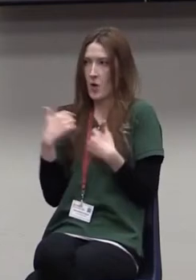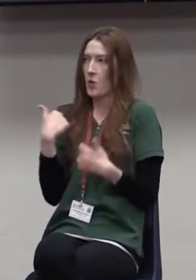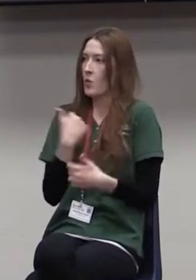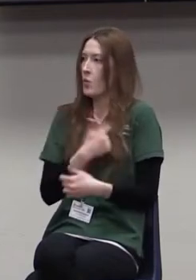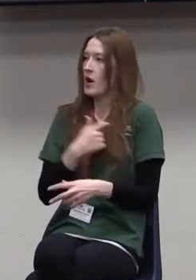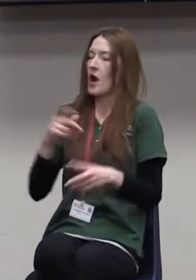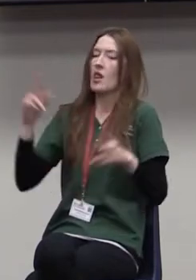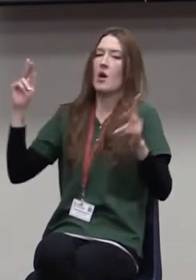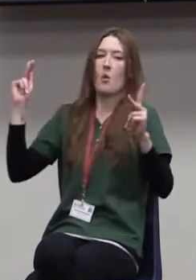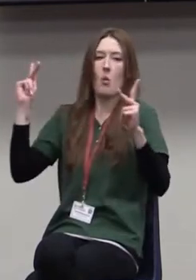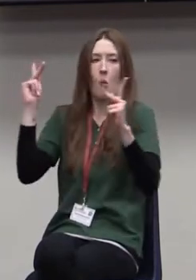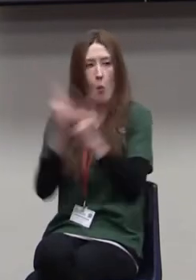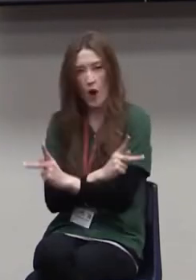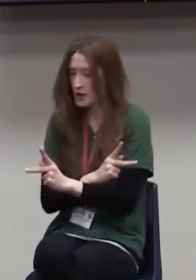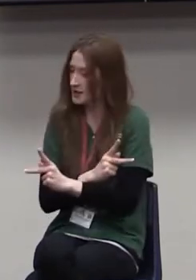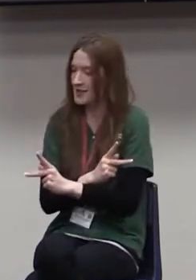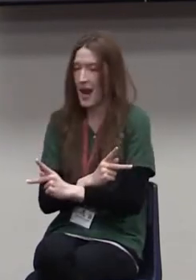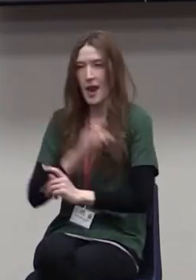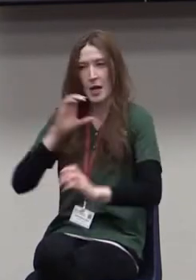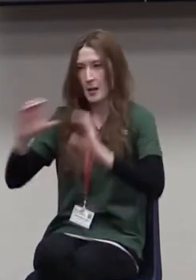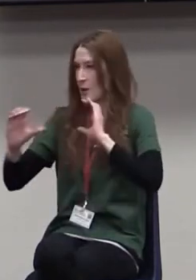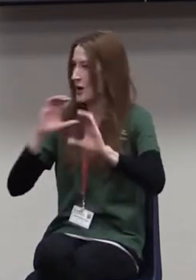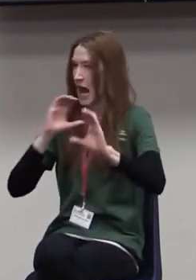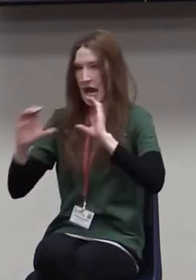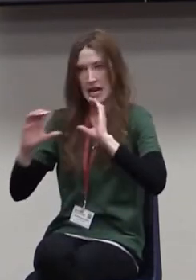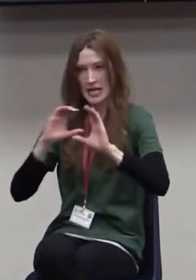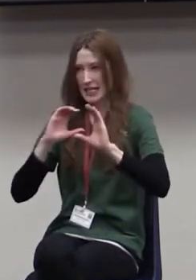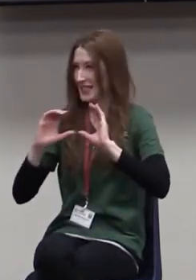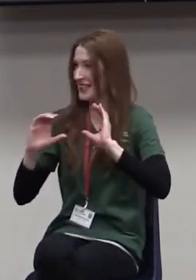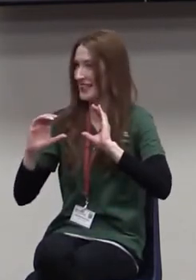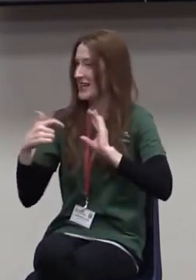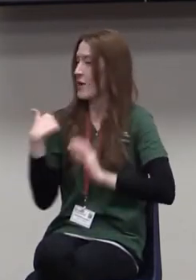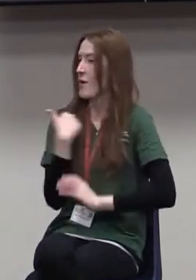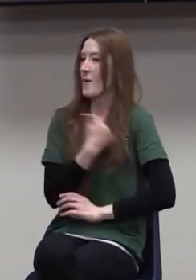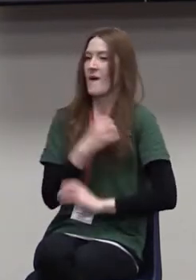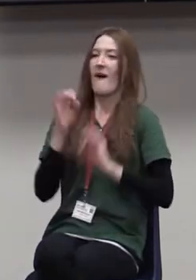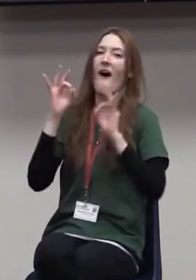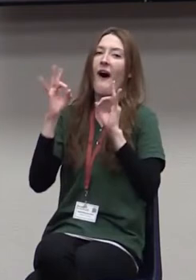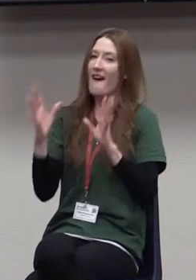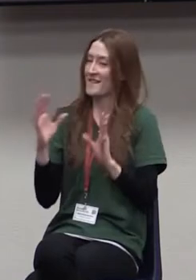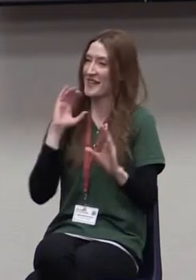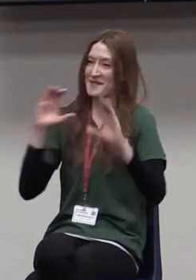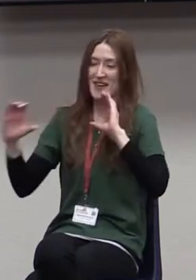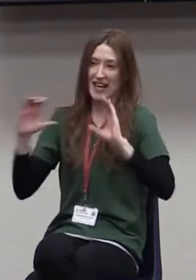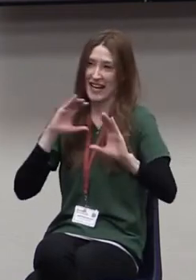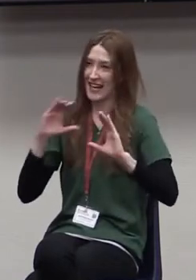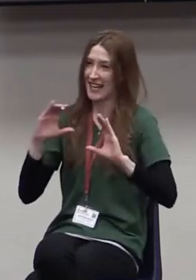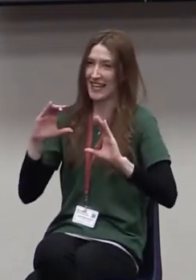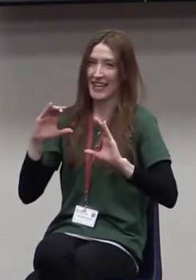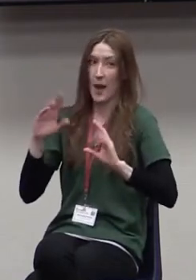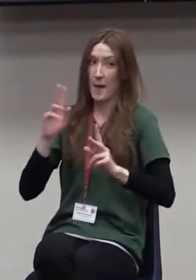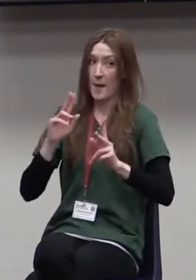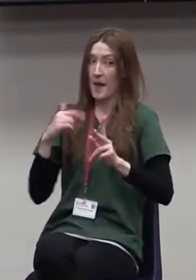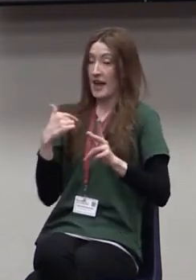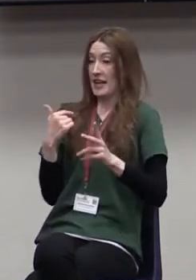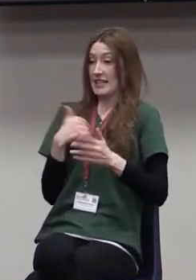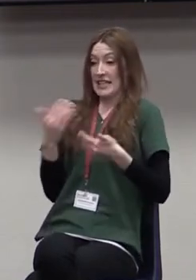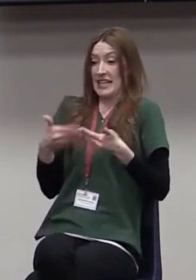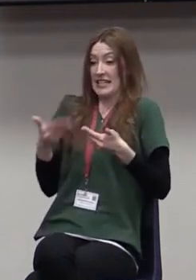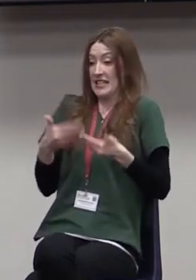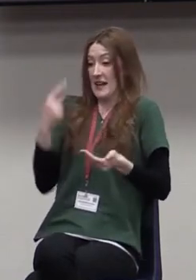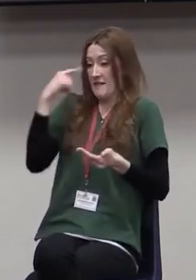communication than we've ever been in history. I mean, it's so easy for us to think that people are paying attention